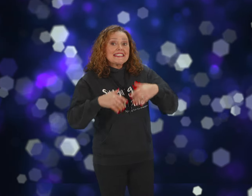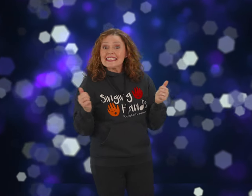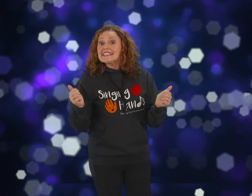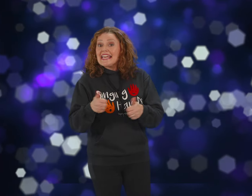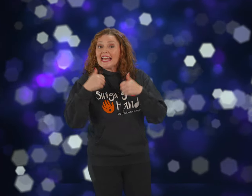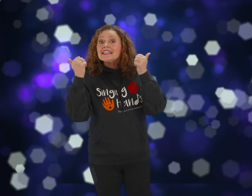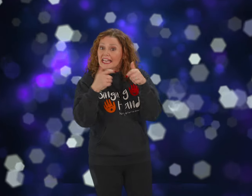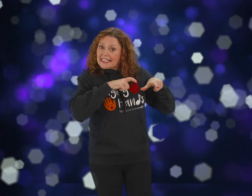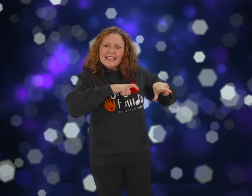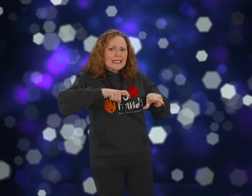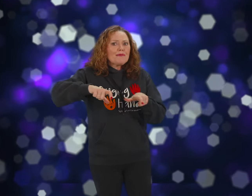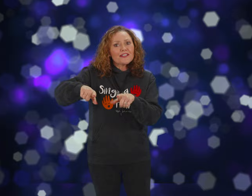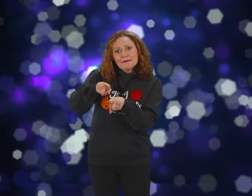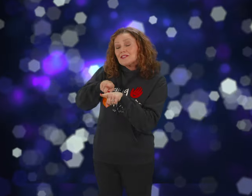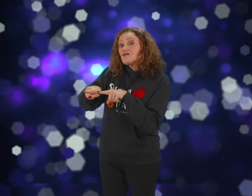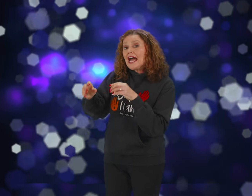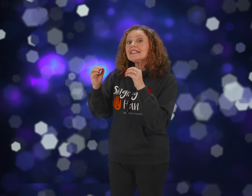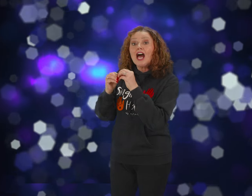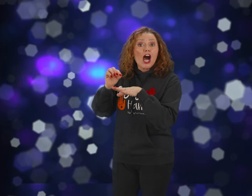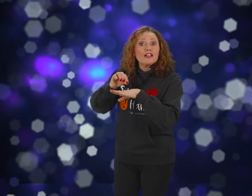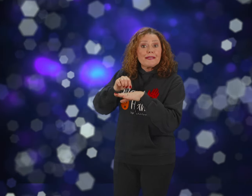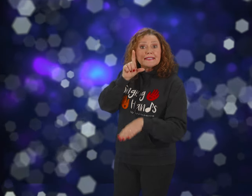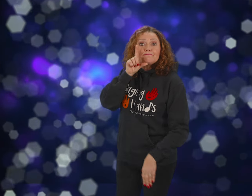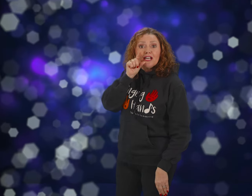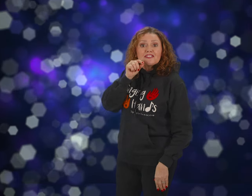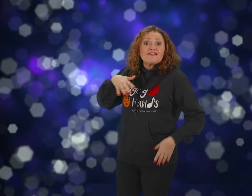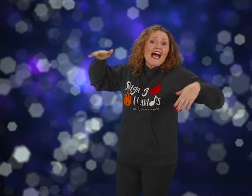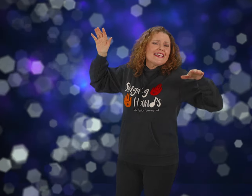days are dying Gotta keep on, keep on trying All the bees and birds are flying